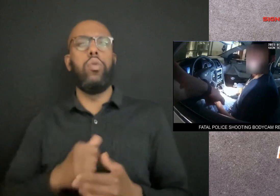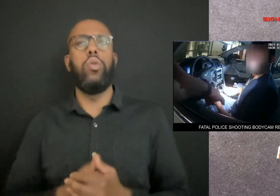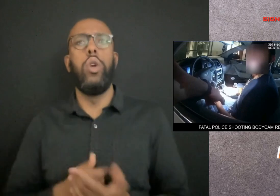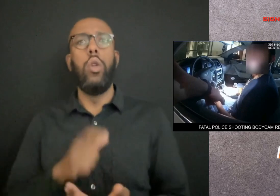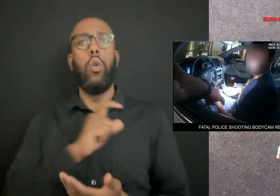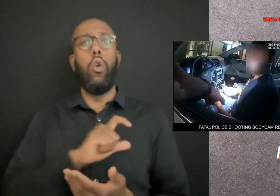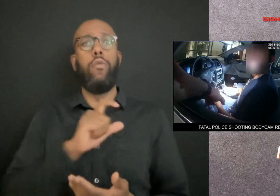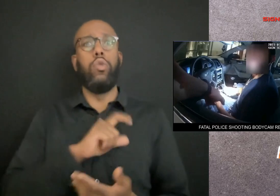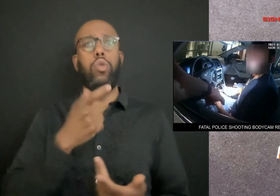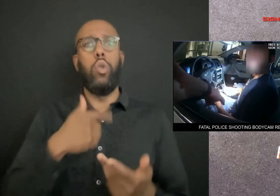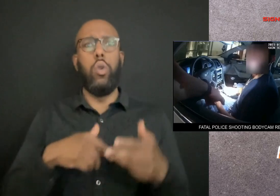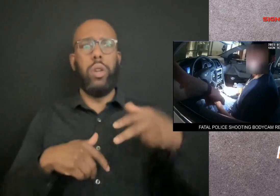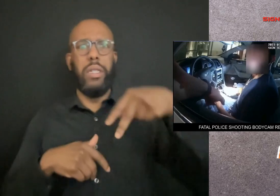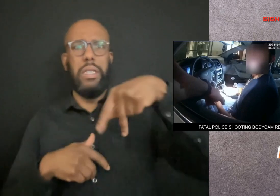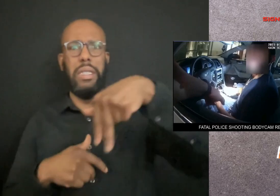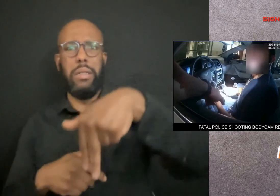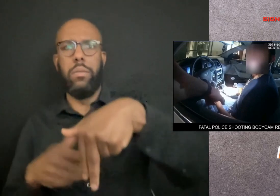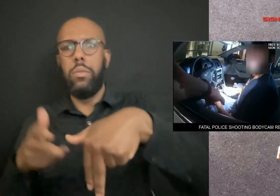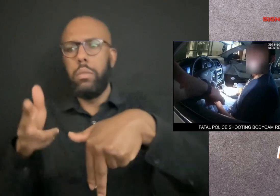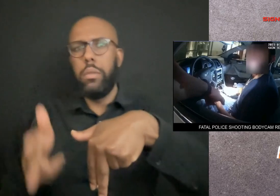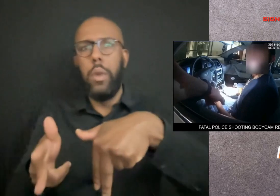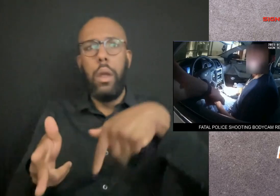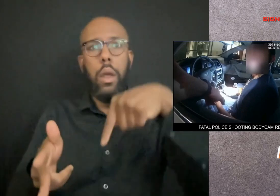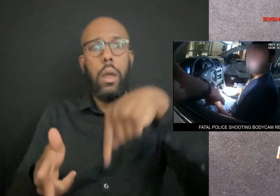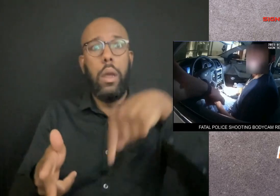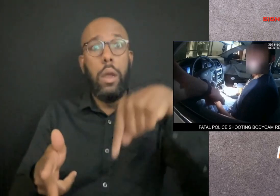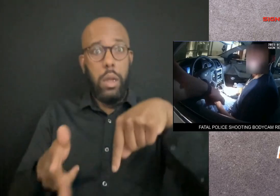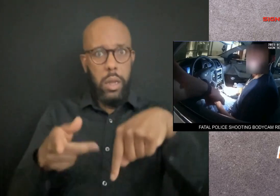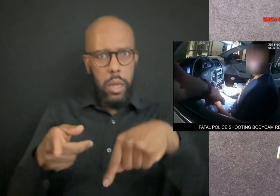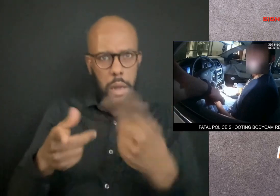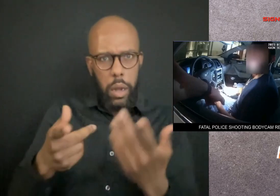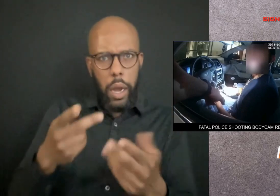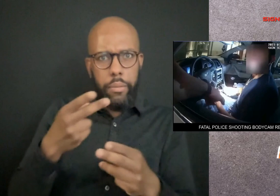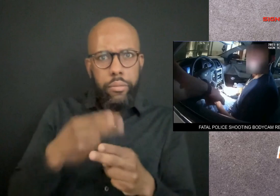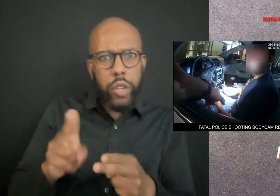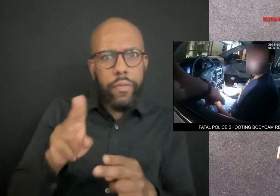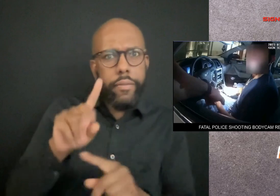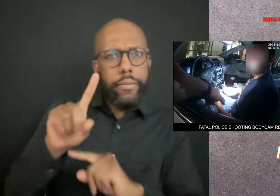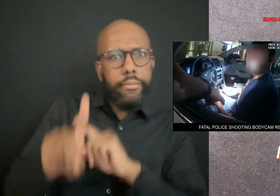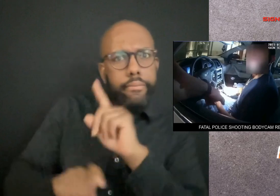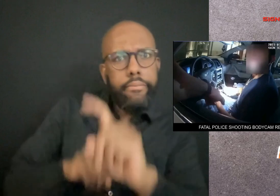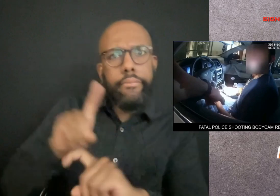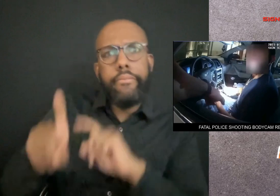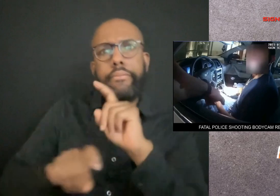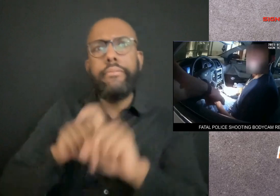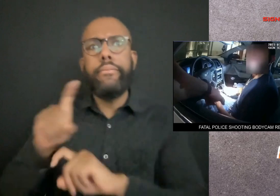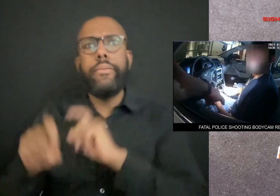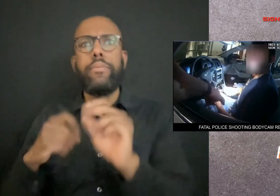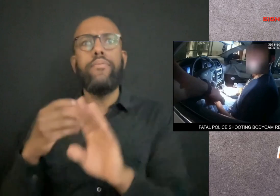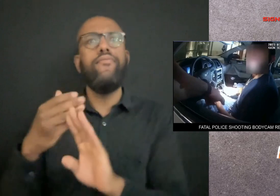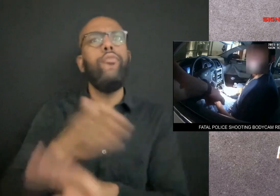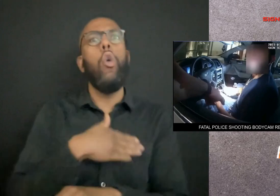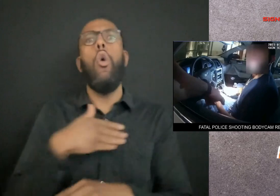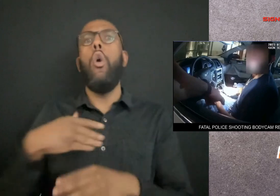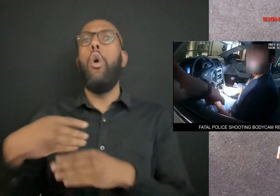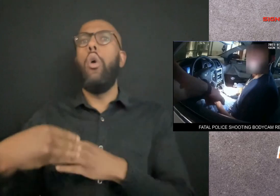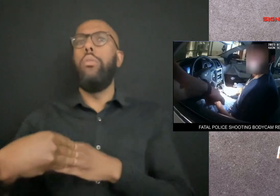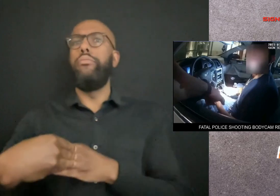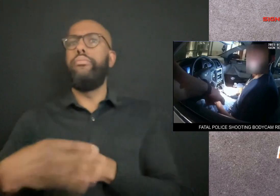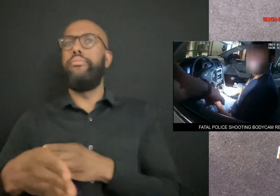The officer on the driver's side of the car briefly questions Diaz about opening his door and telling him